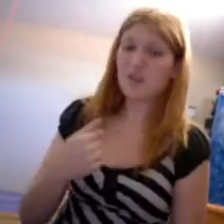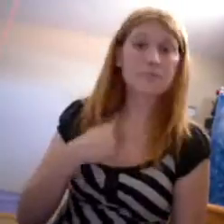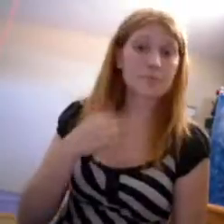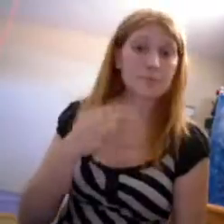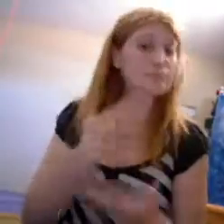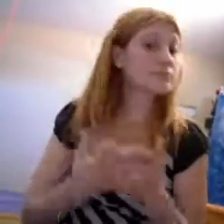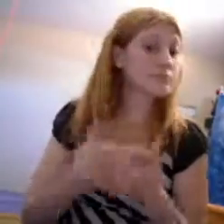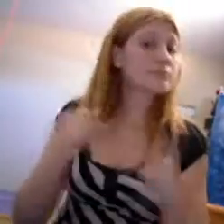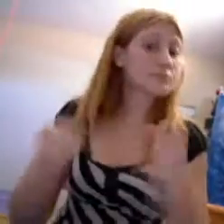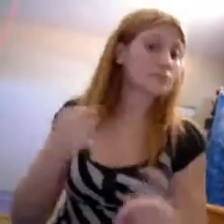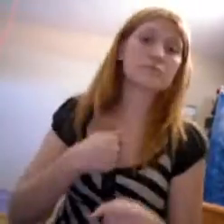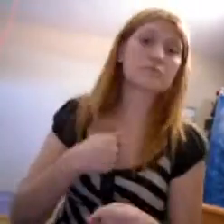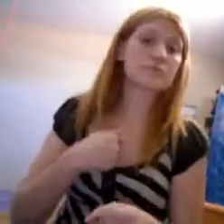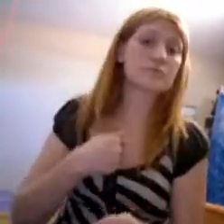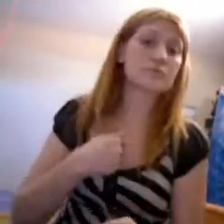I hope video. It's been a hours, Thank you.